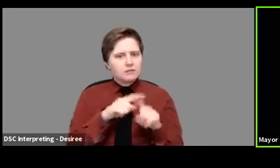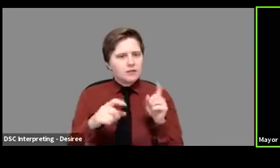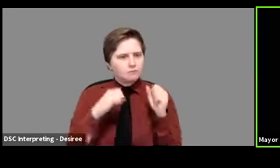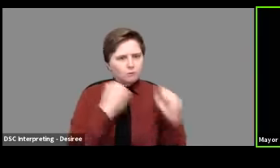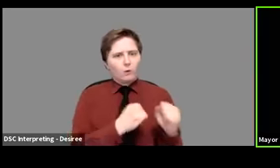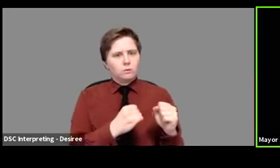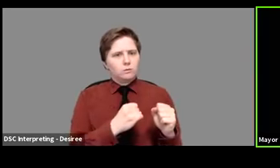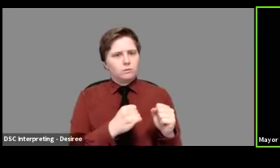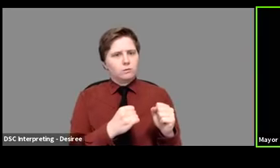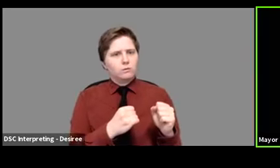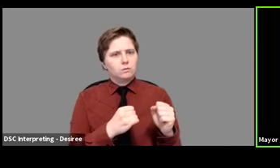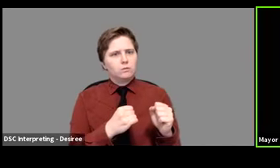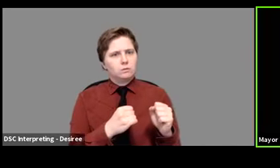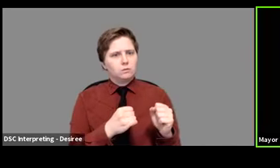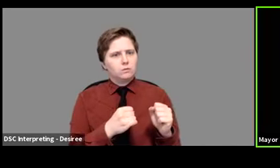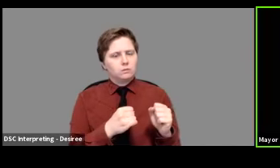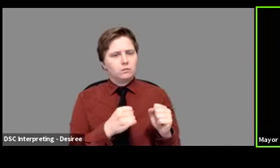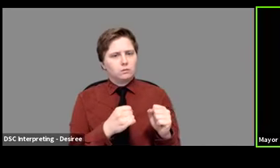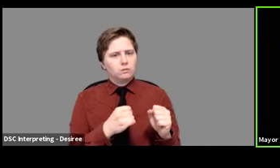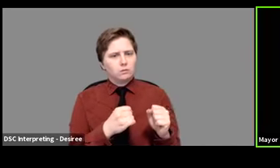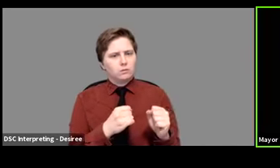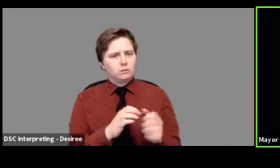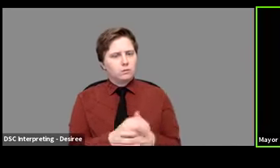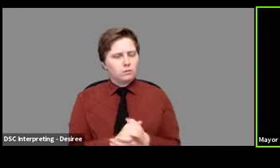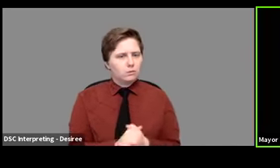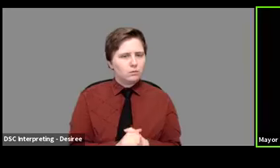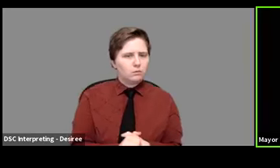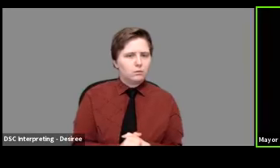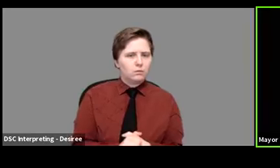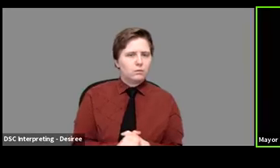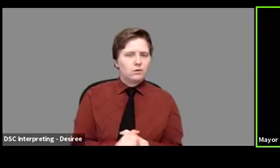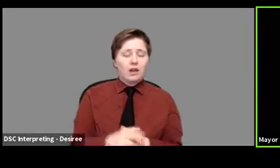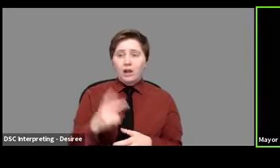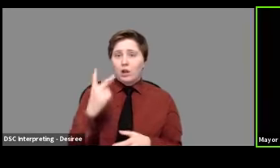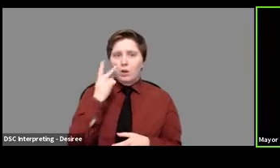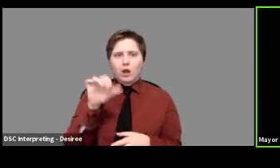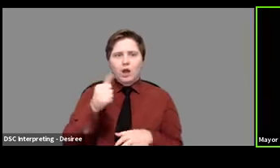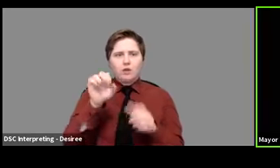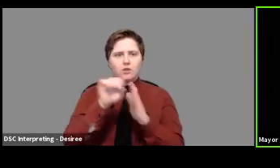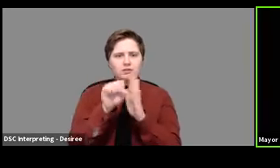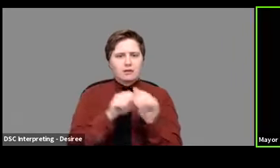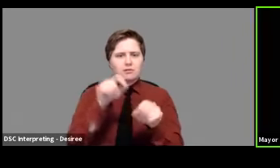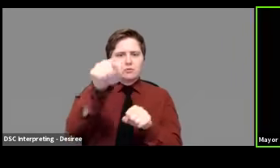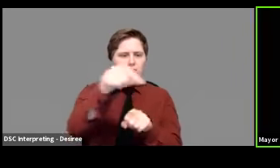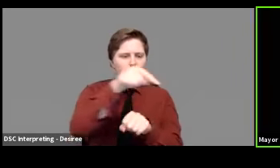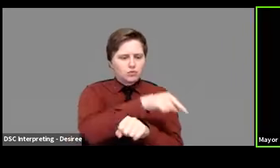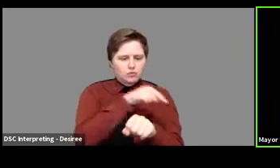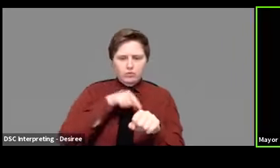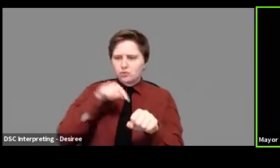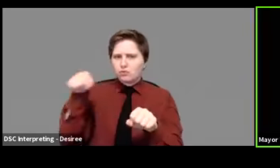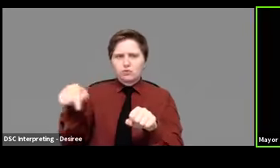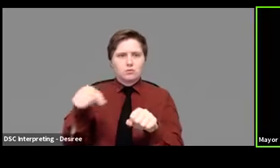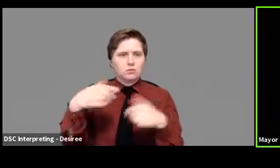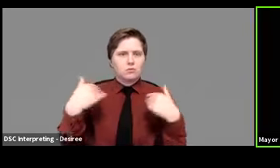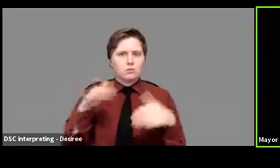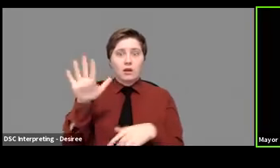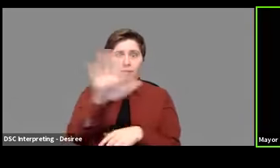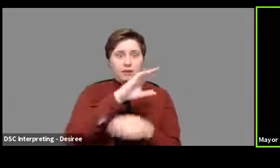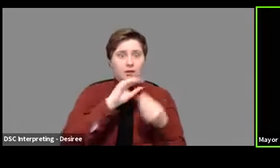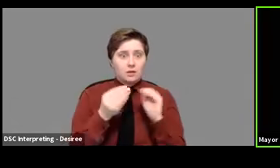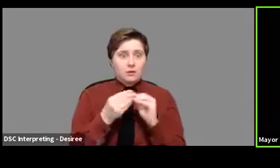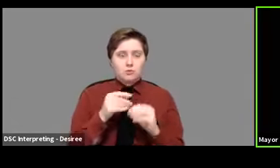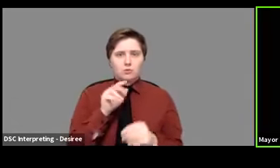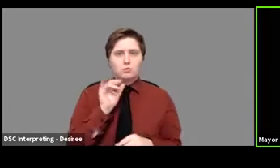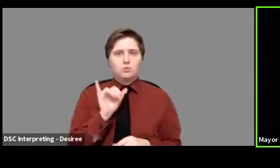strong on this. And you need only look at the states around us and see some of their numbers and begin to